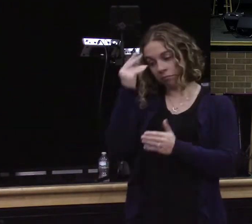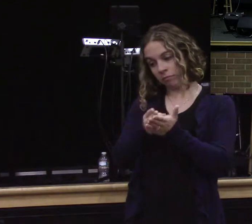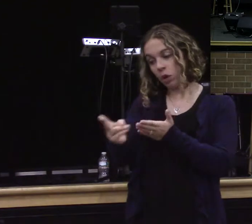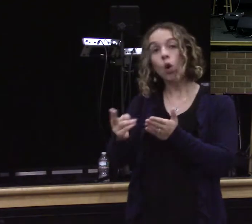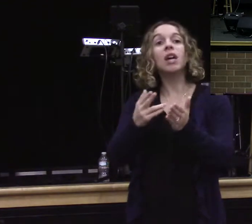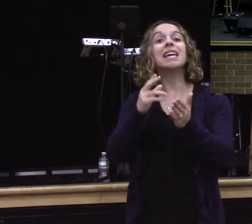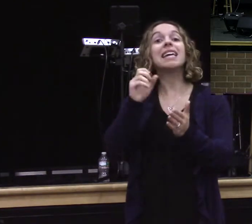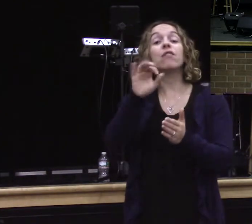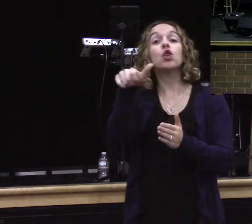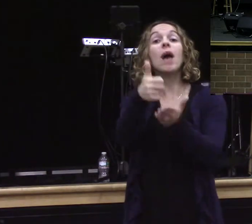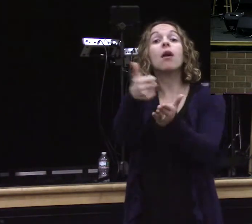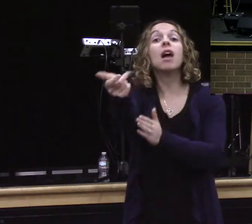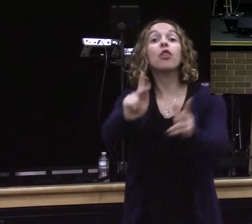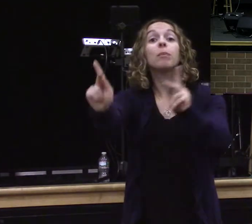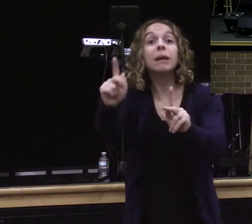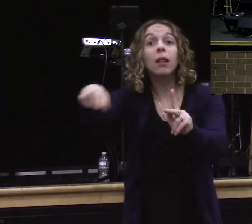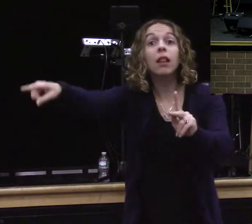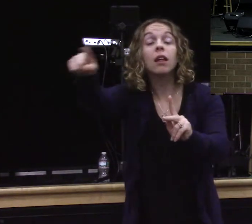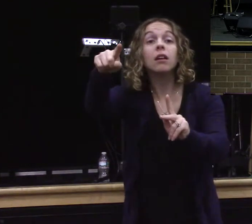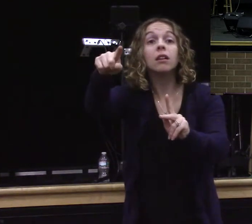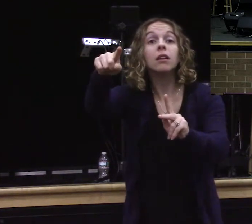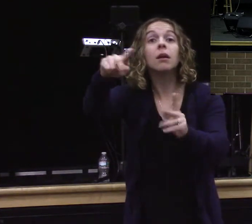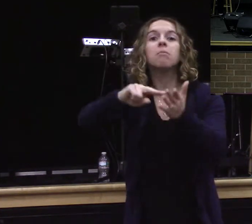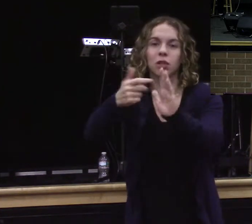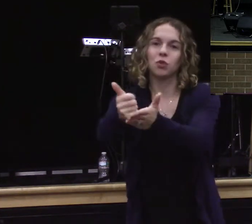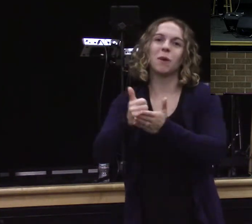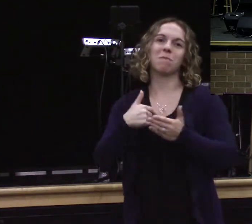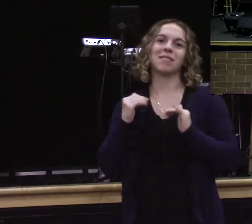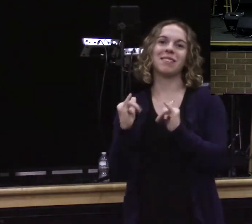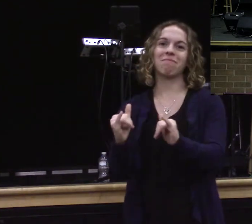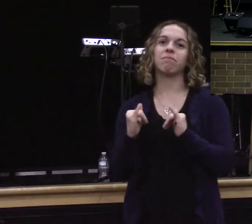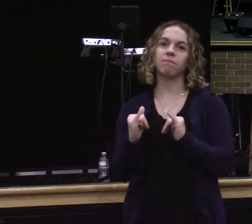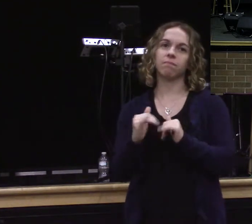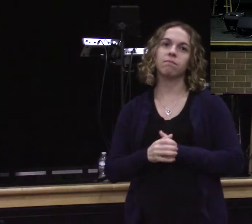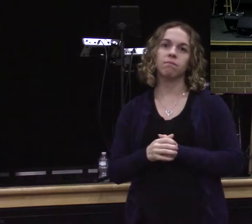Whatever you did for the least of these brothers of mine. You did for me.